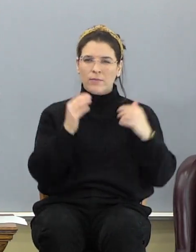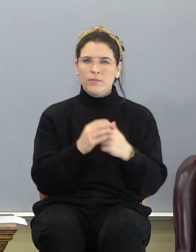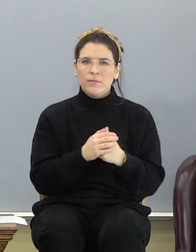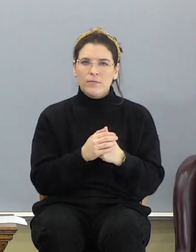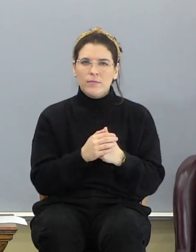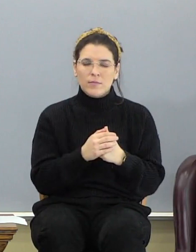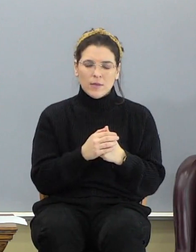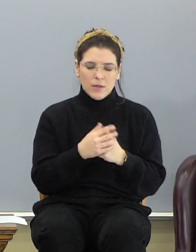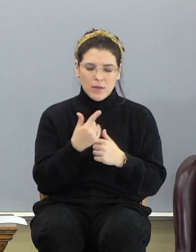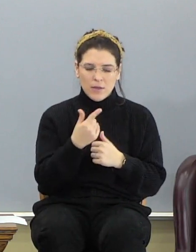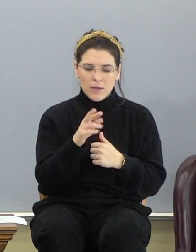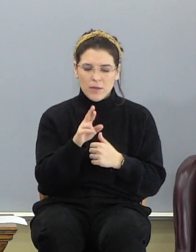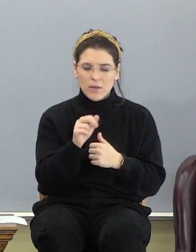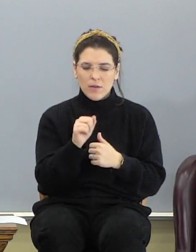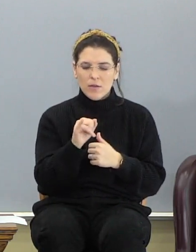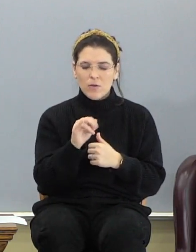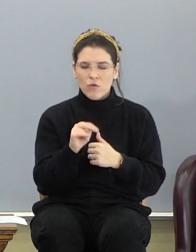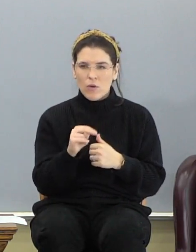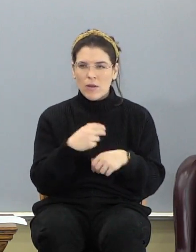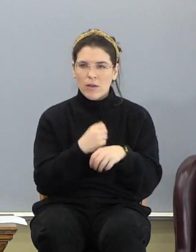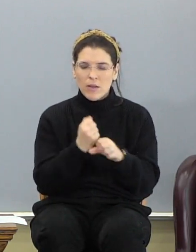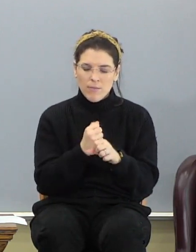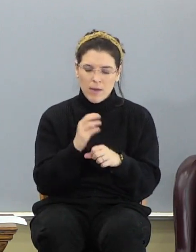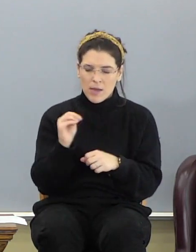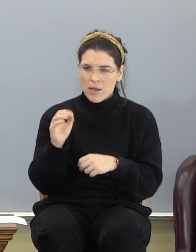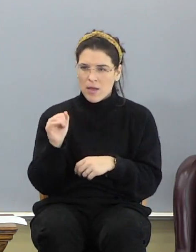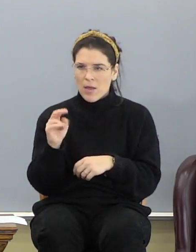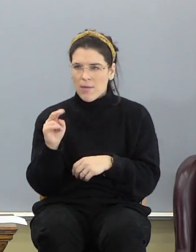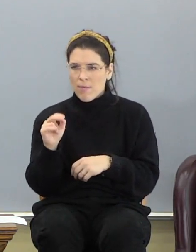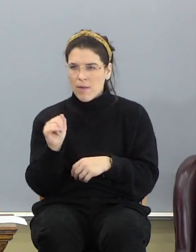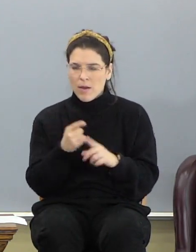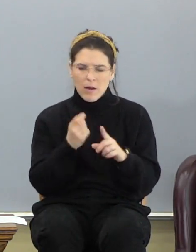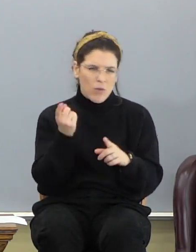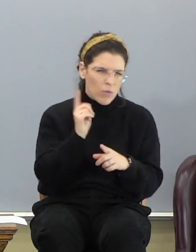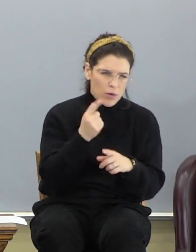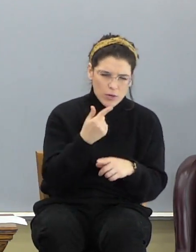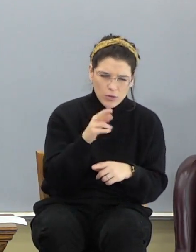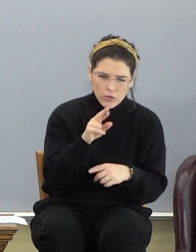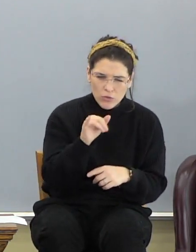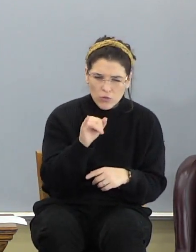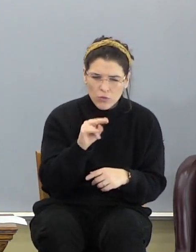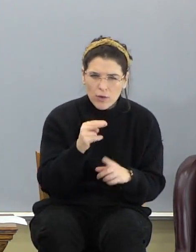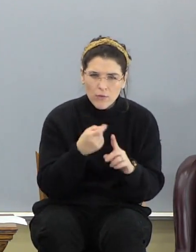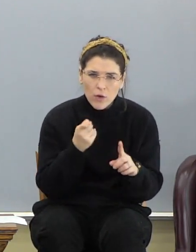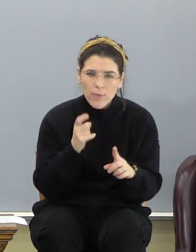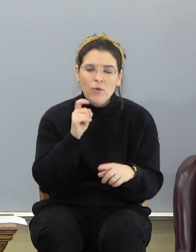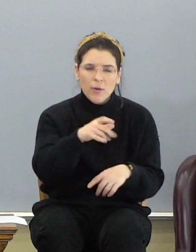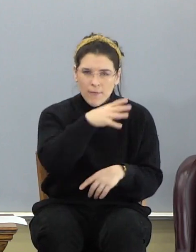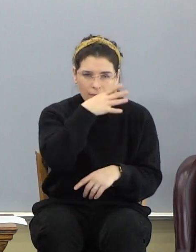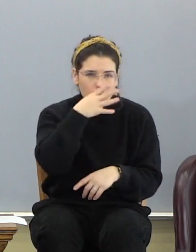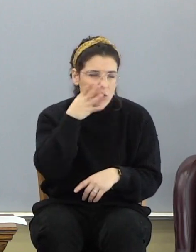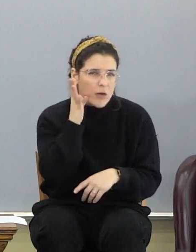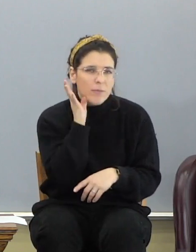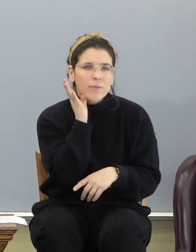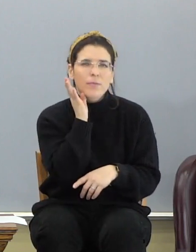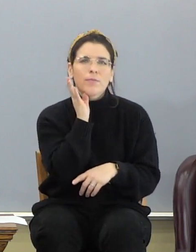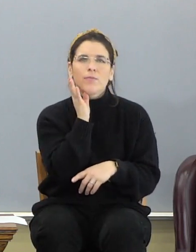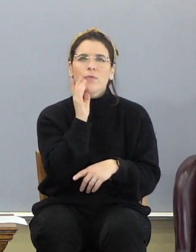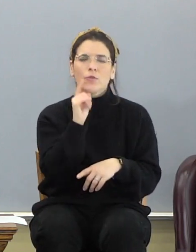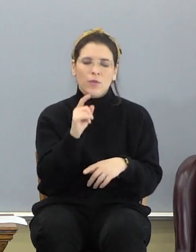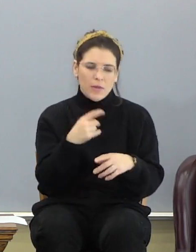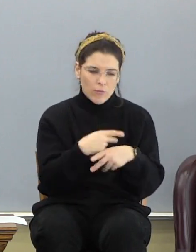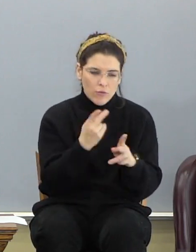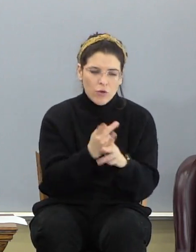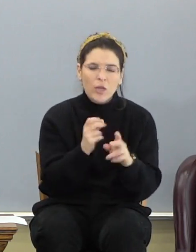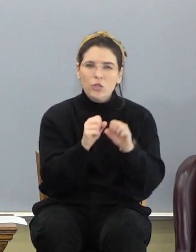It's the grain that they make the manna out of. Now, where do you get grain? You've got to have a farm. You've got to have